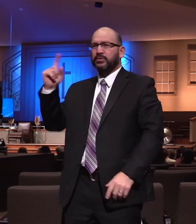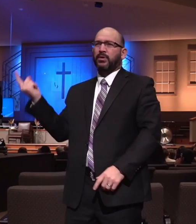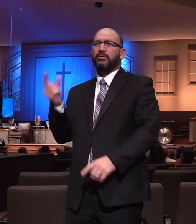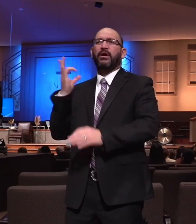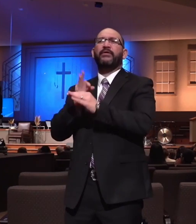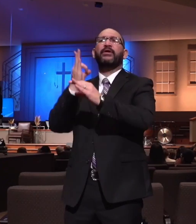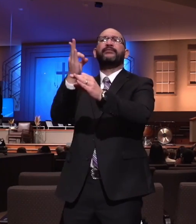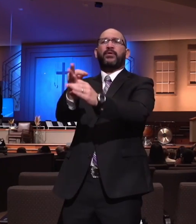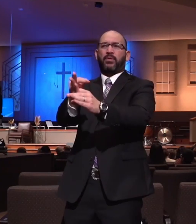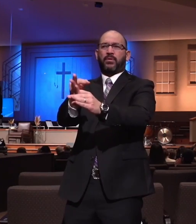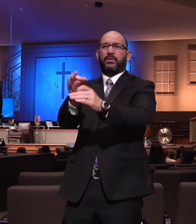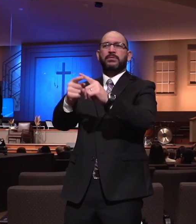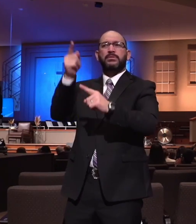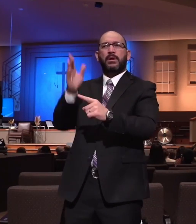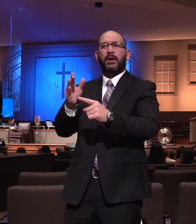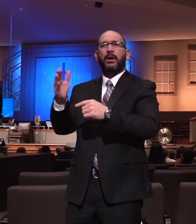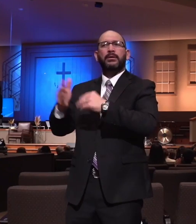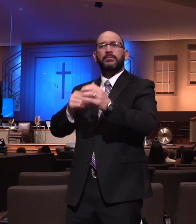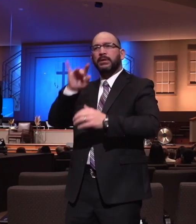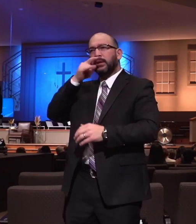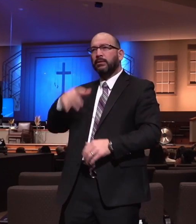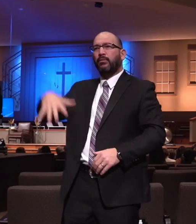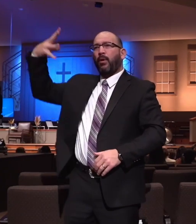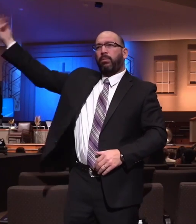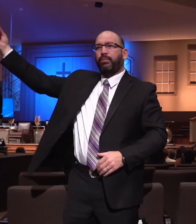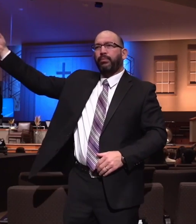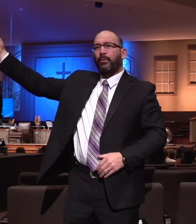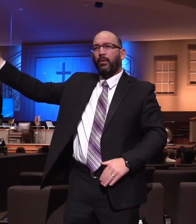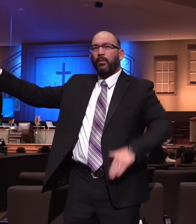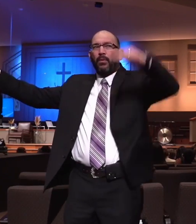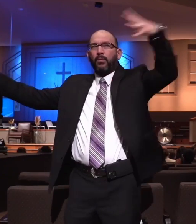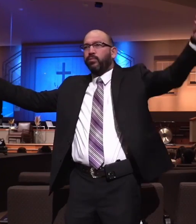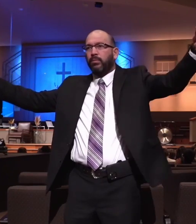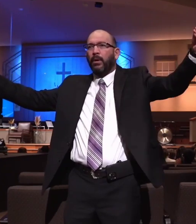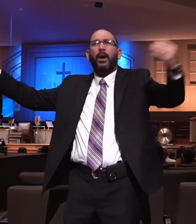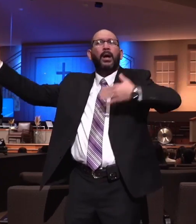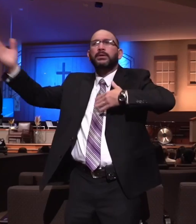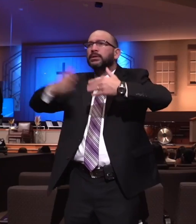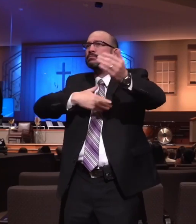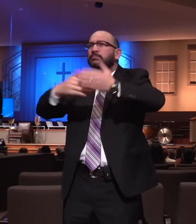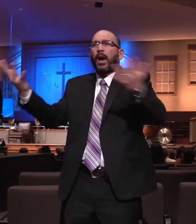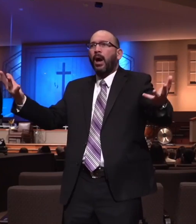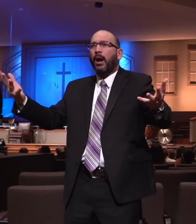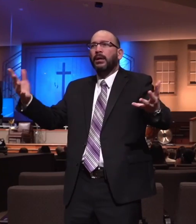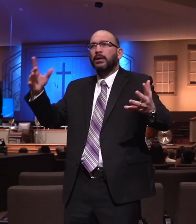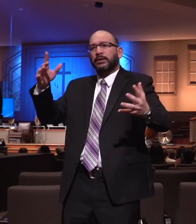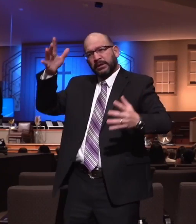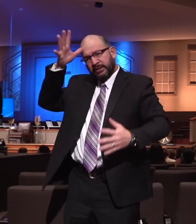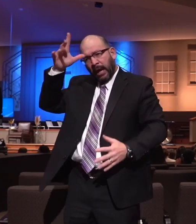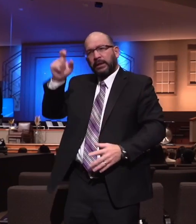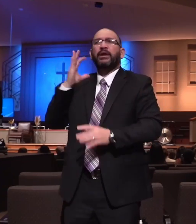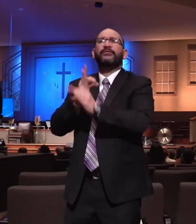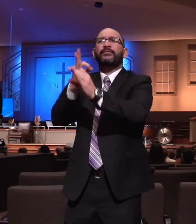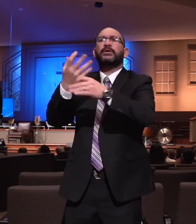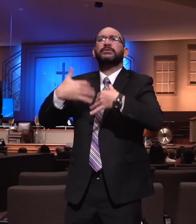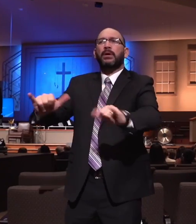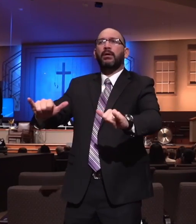kids are raised. A lot of these dads get in their 50s and 60s, they start throttling back. What does it tell your kids? It tells them that